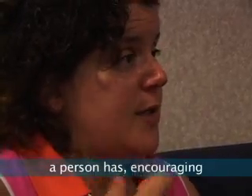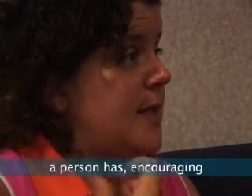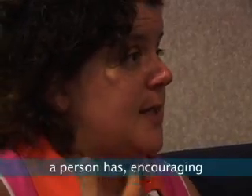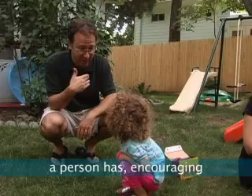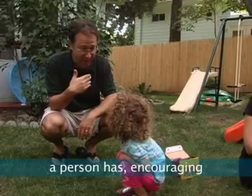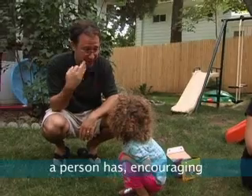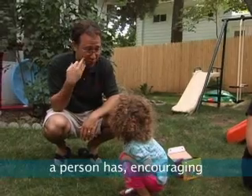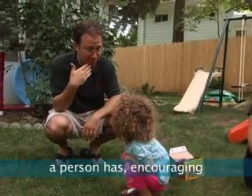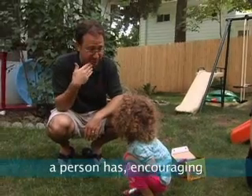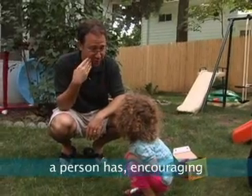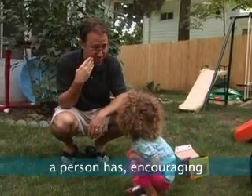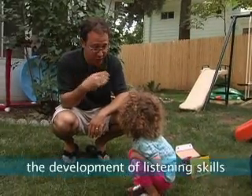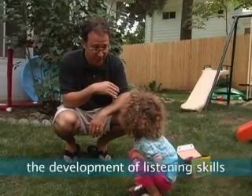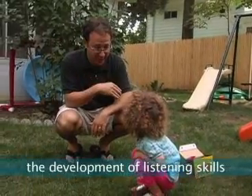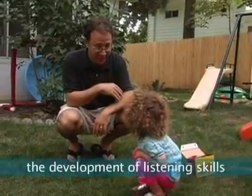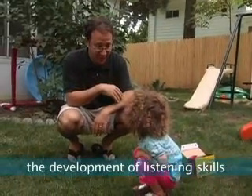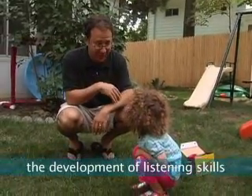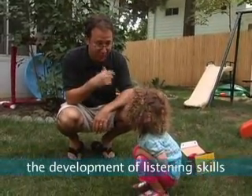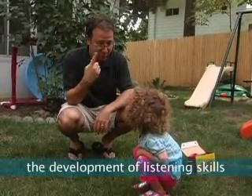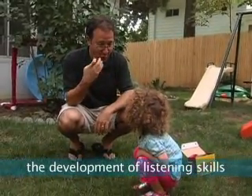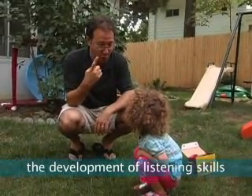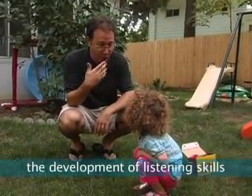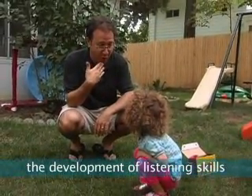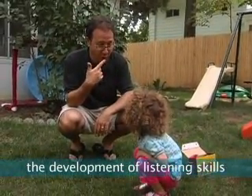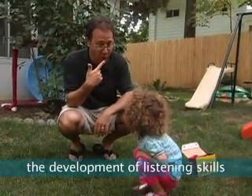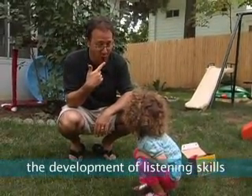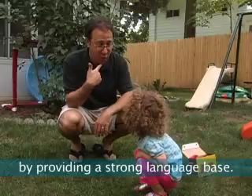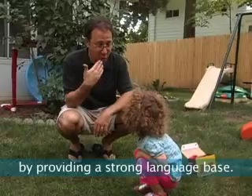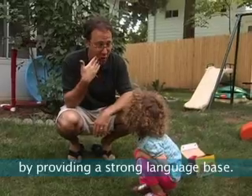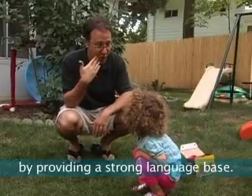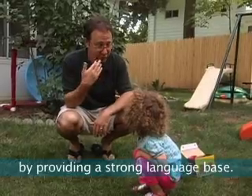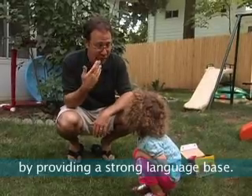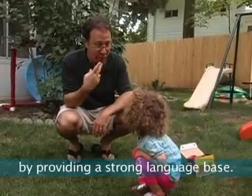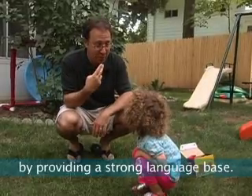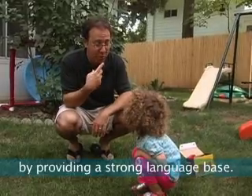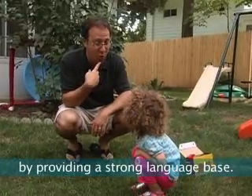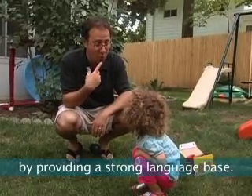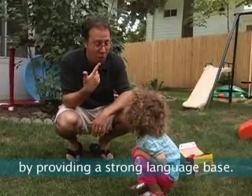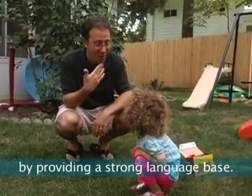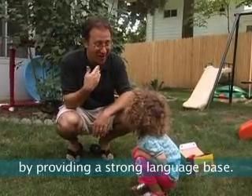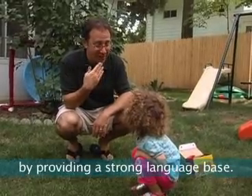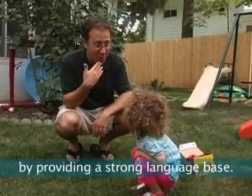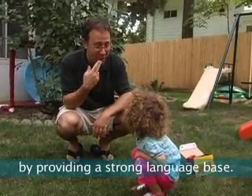has, encouraging the development of listening skills by providing a strong language base.